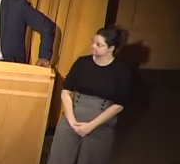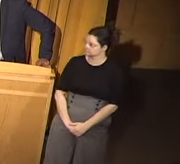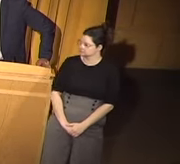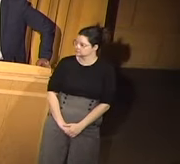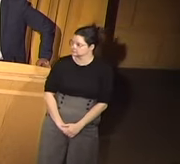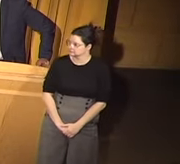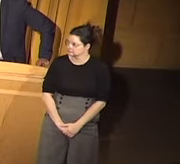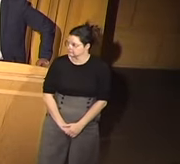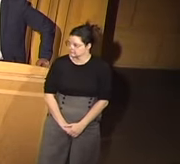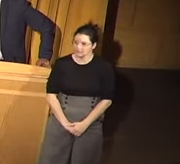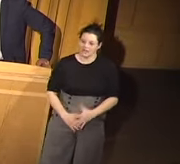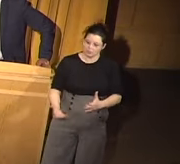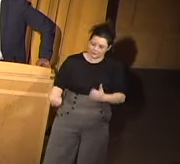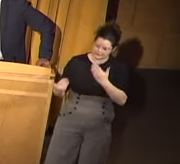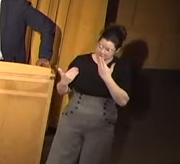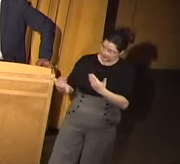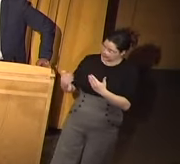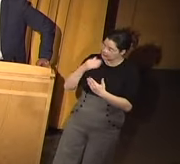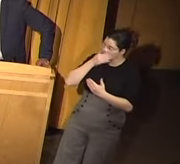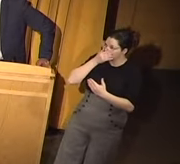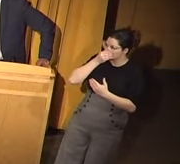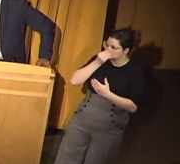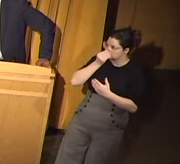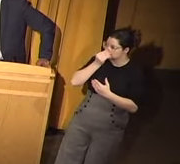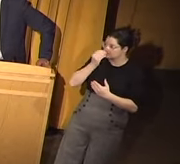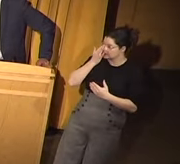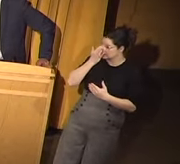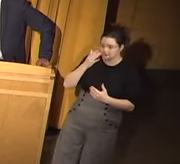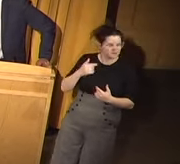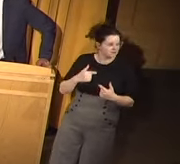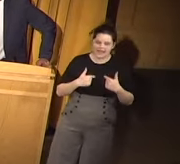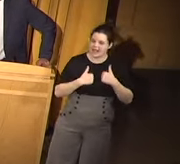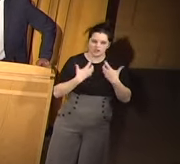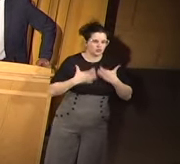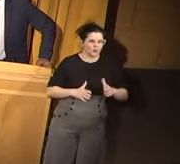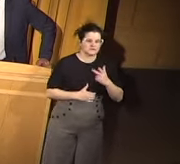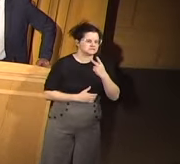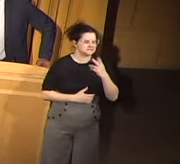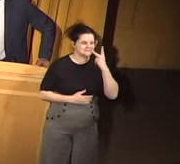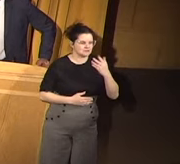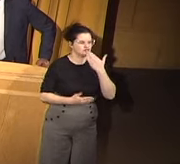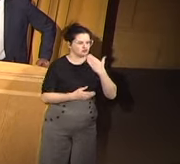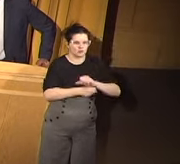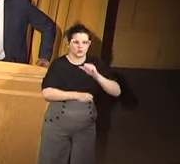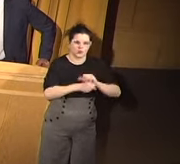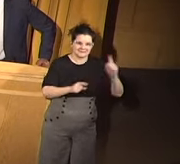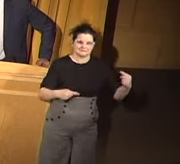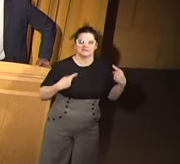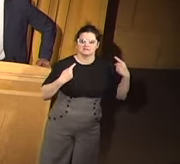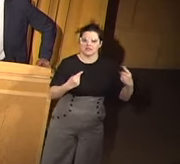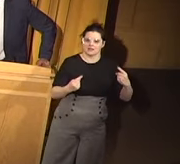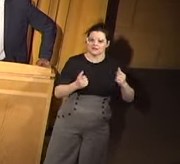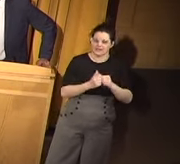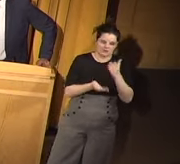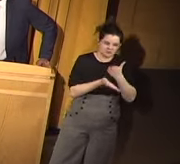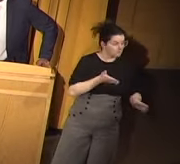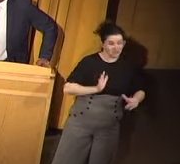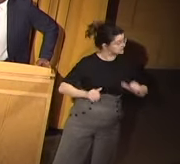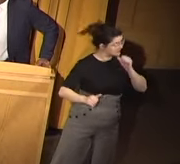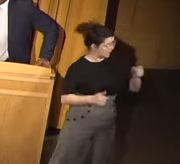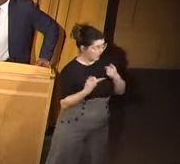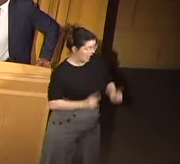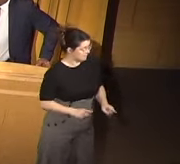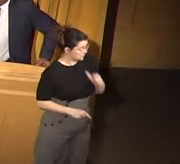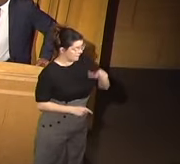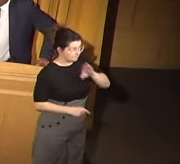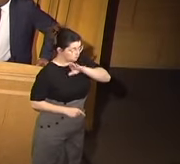is because I want the same thing you want. And I don't want to see the good work that's been done go by the wayside. I